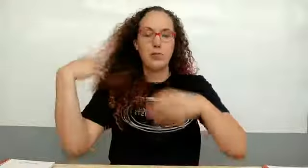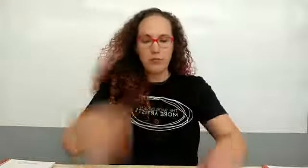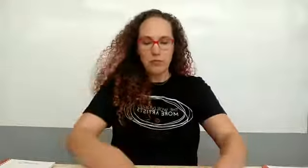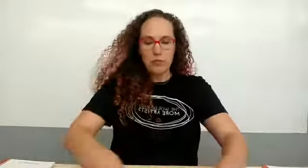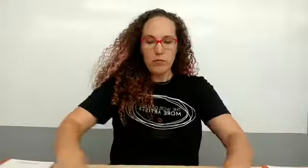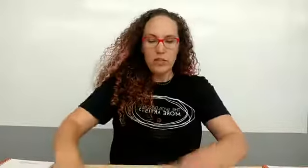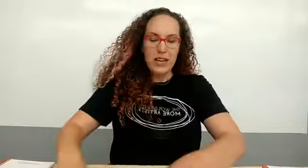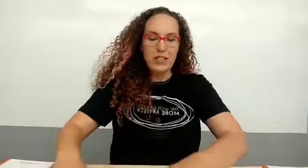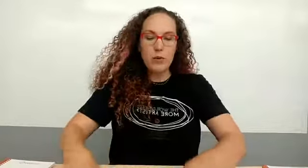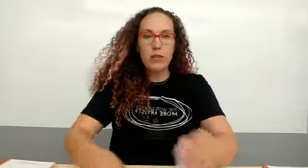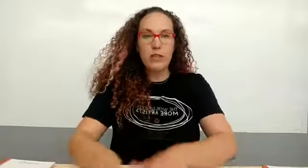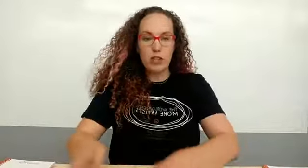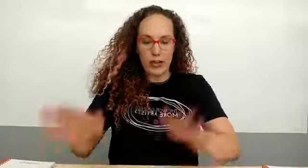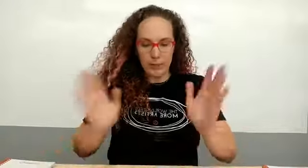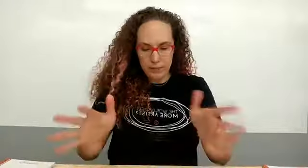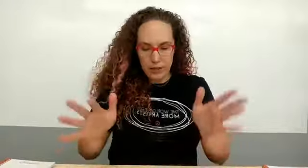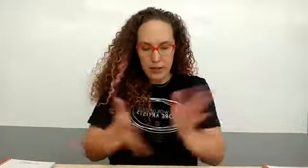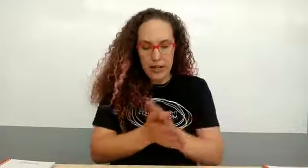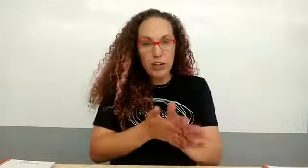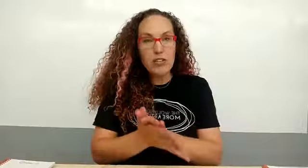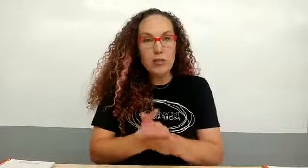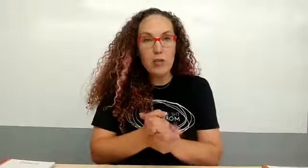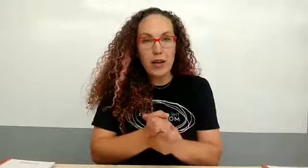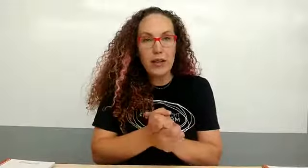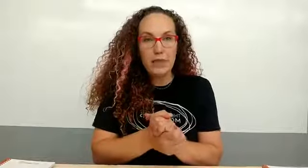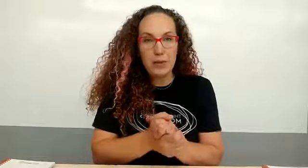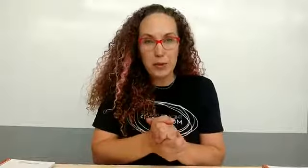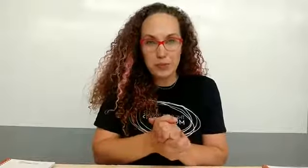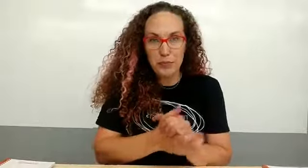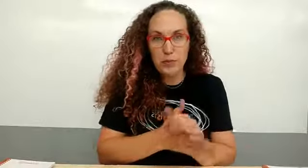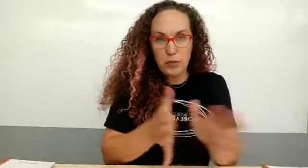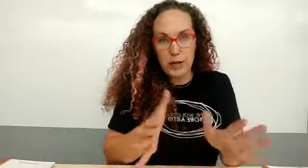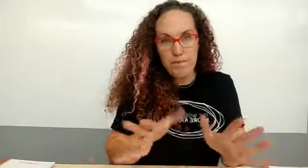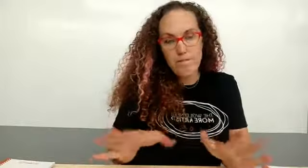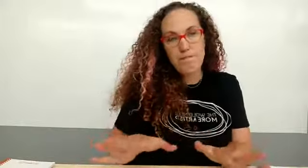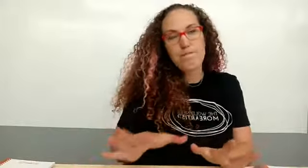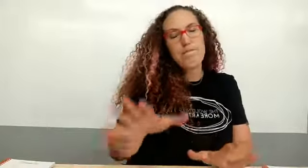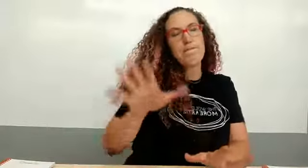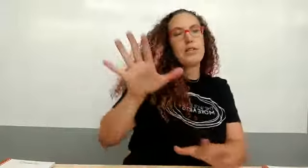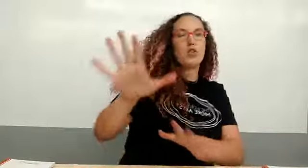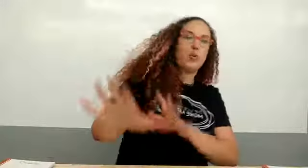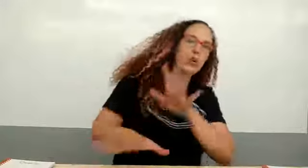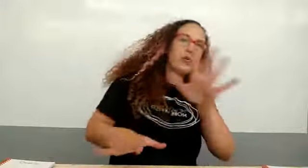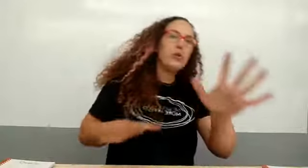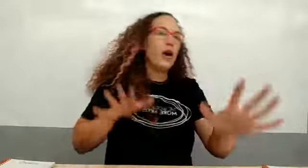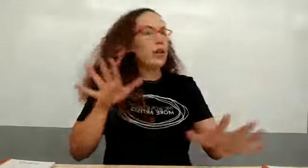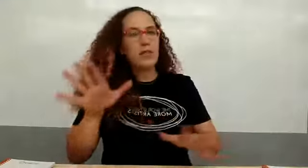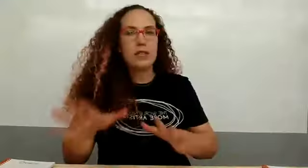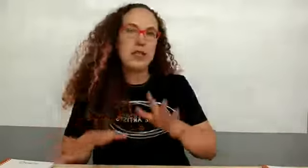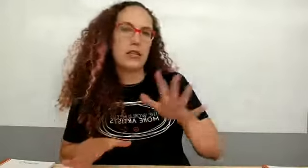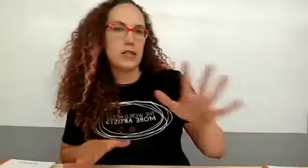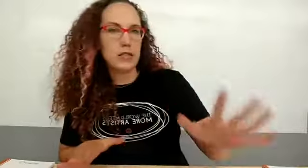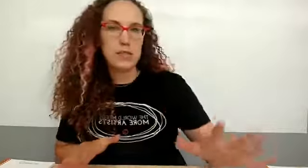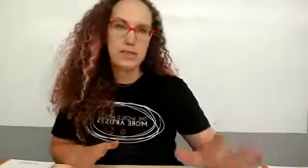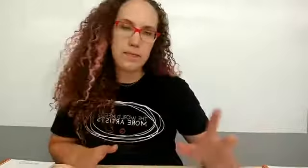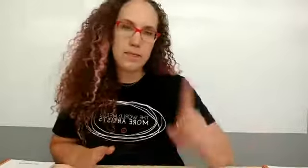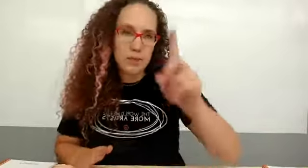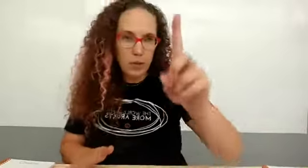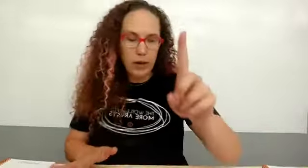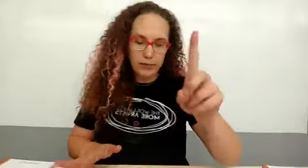so that's what we're envisioning here's what i need from you okay to work through all of these ideas number one